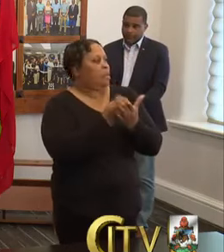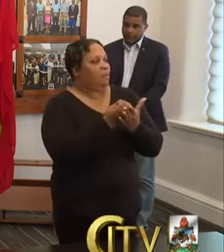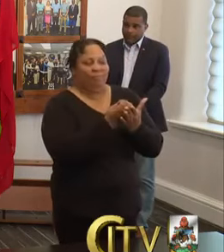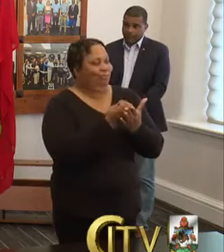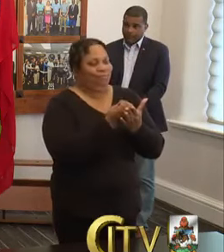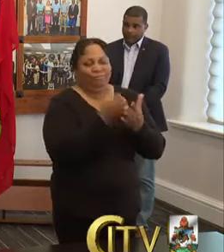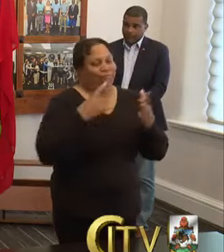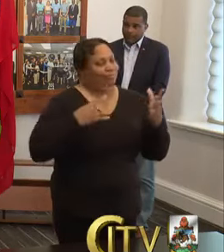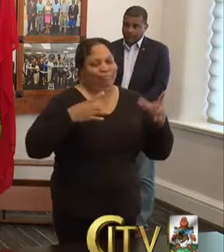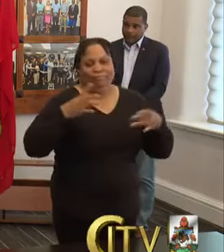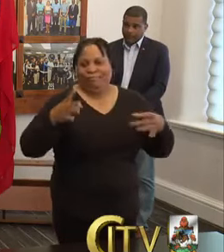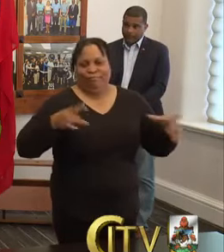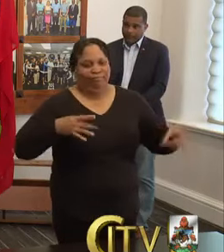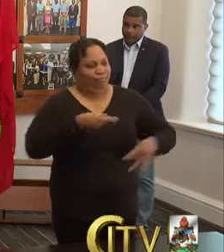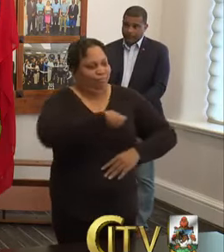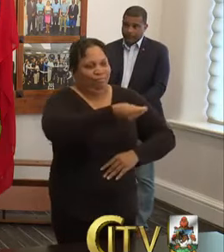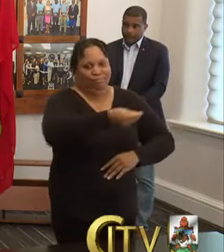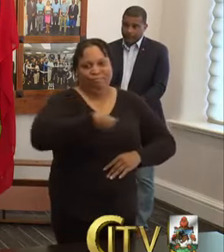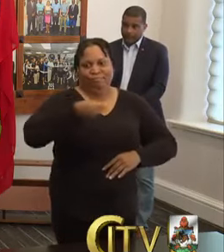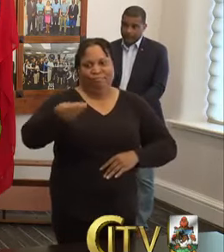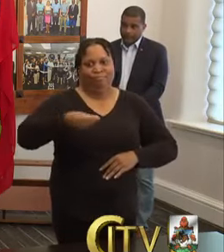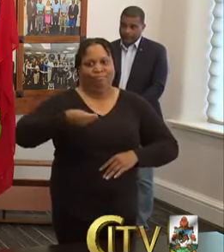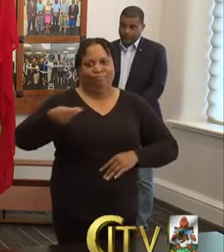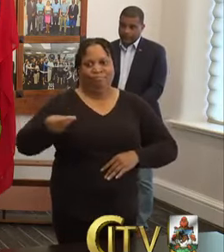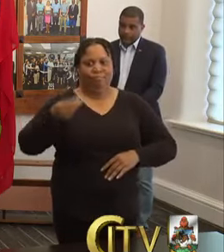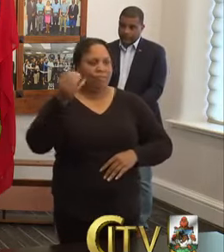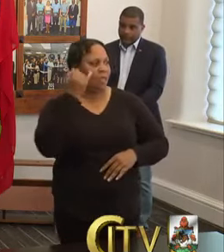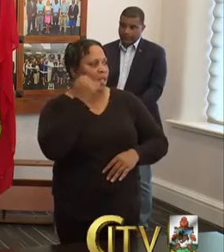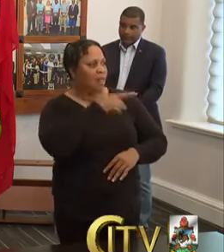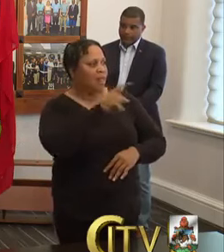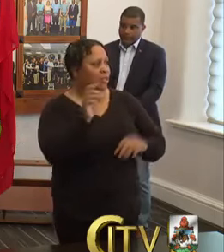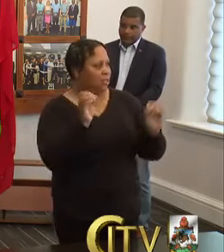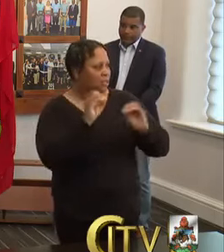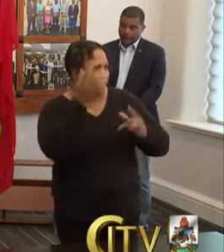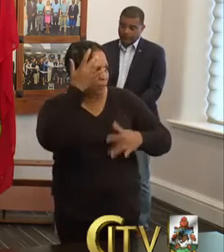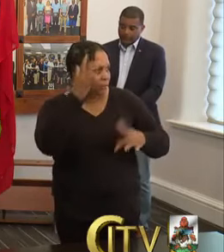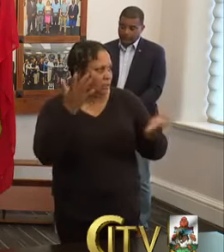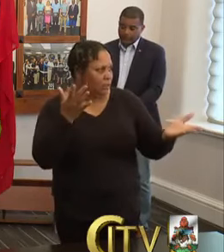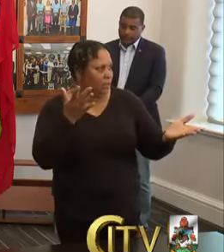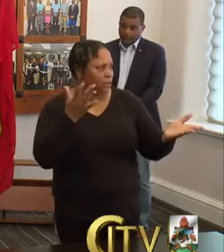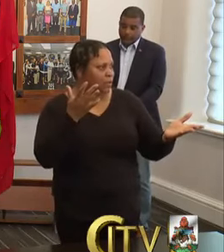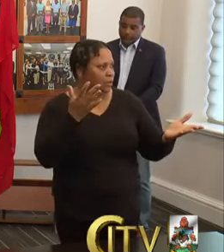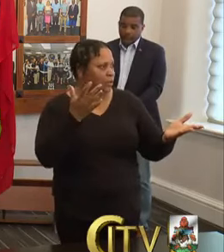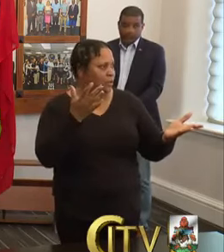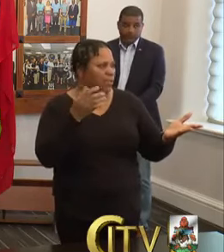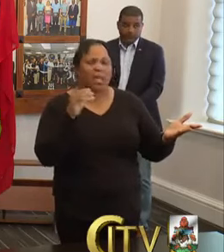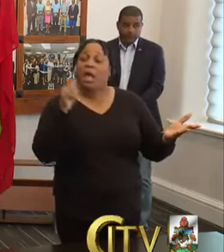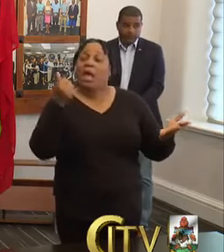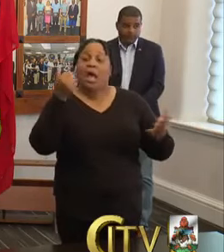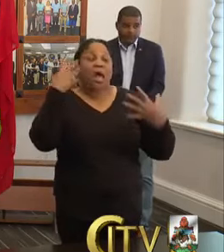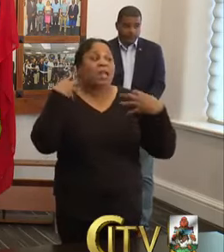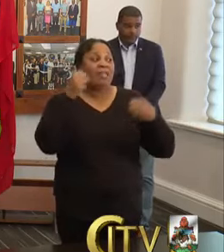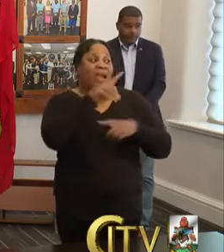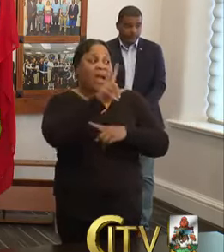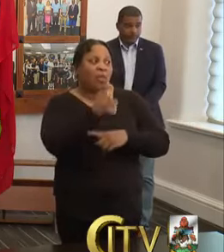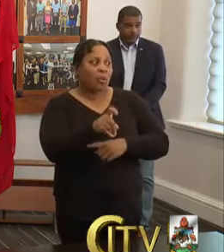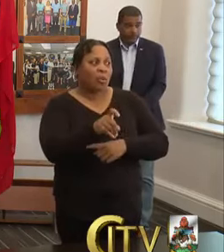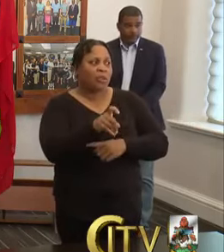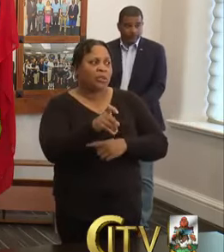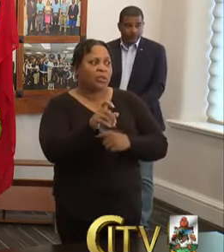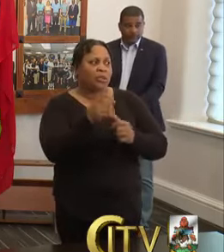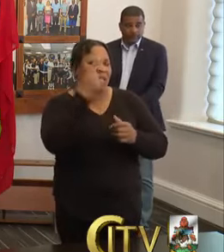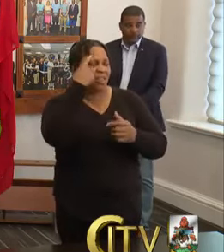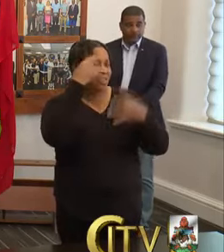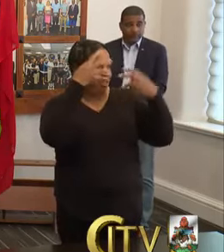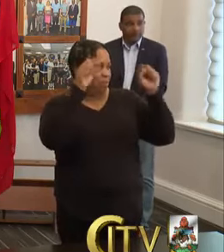spread the disease unless you are symptomatic. Thank you. Another health question. With regards to, think the